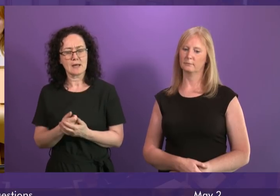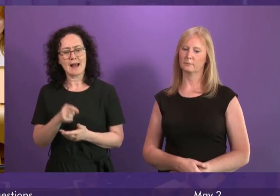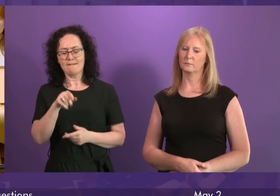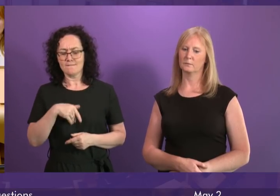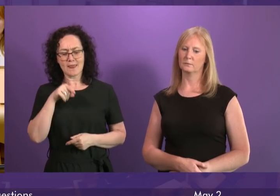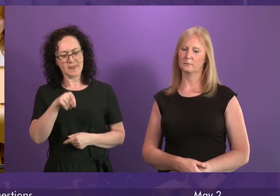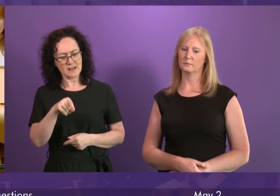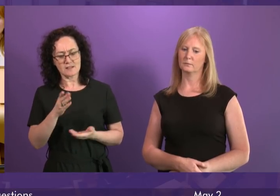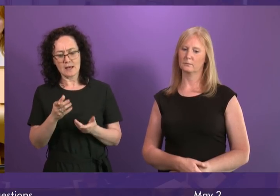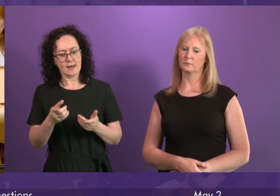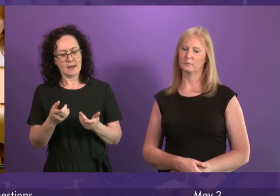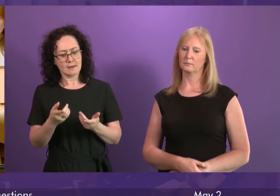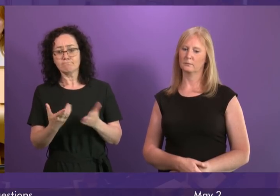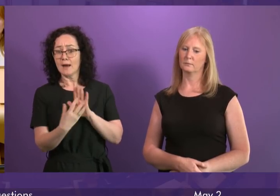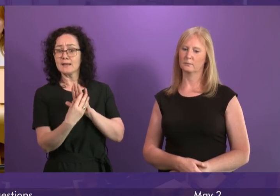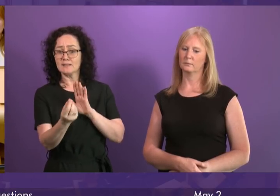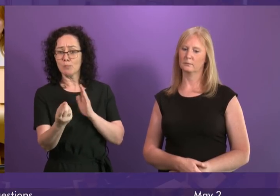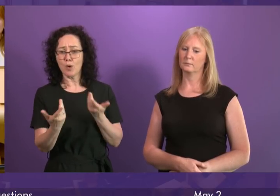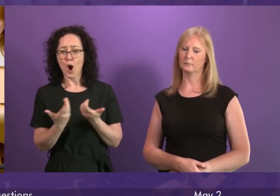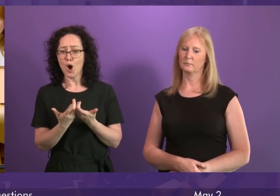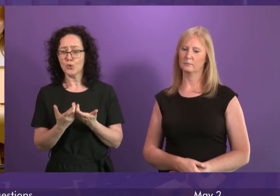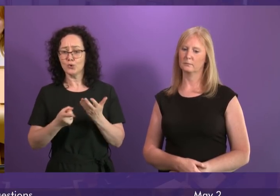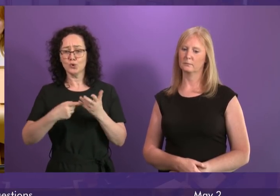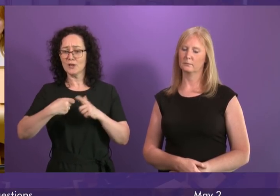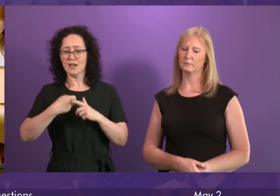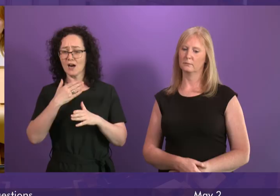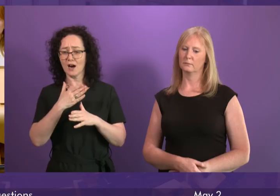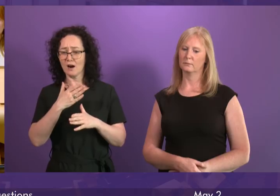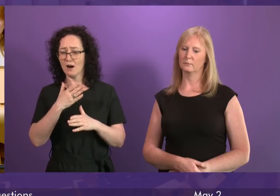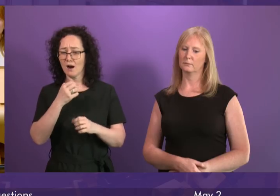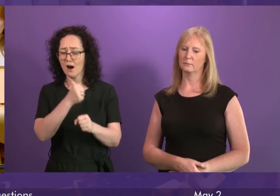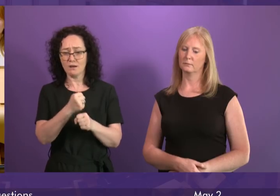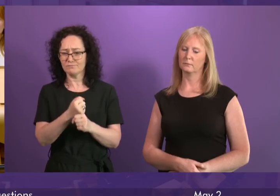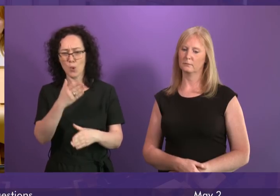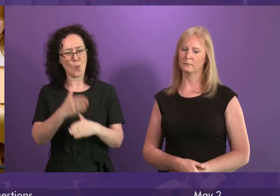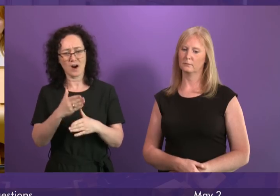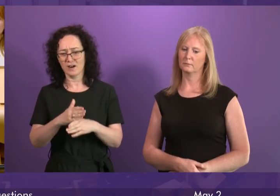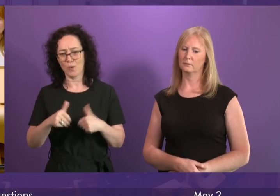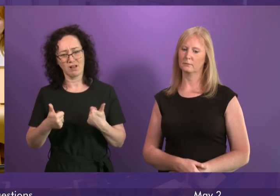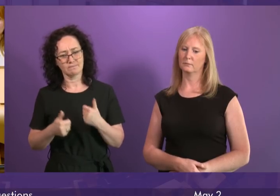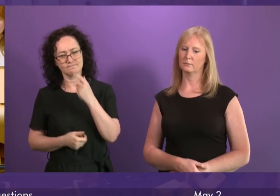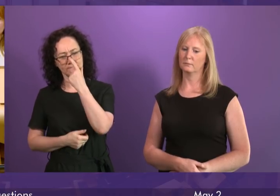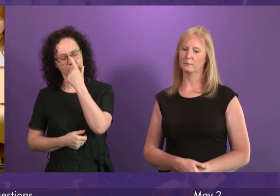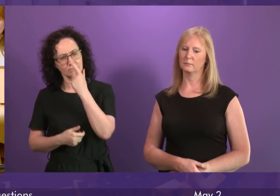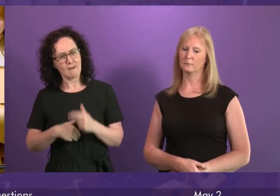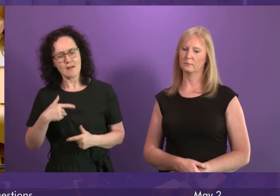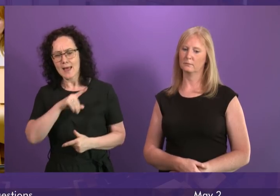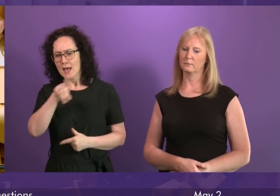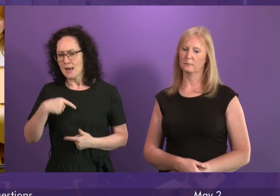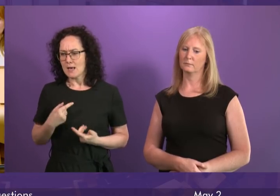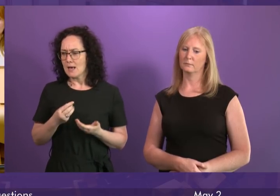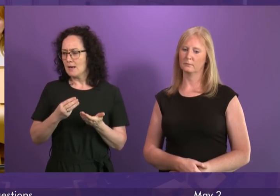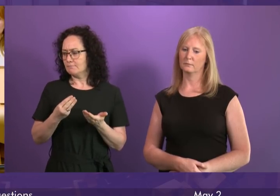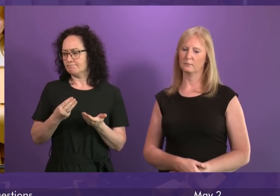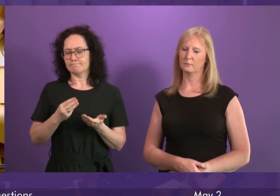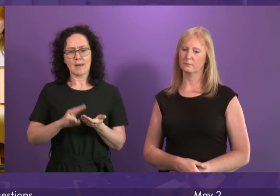complete dysfunction at the heart of the UK government. I think any minister who has been found guilty